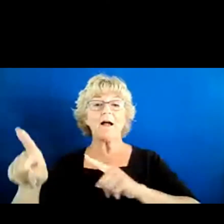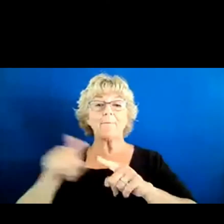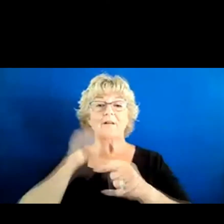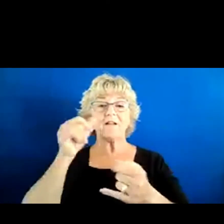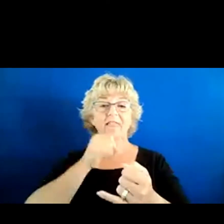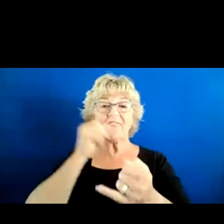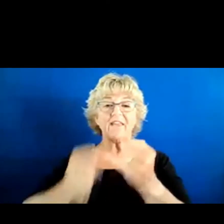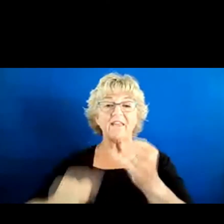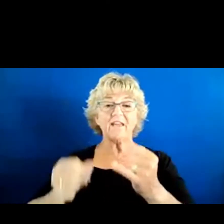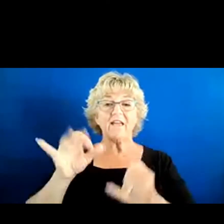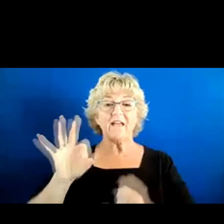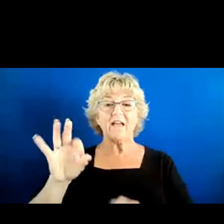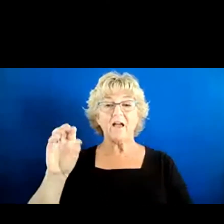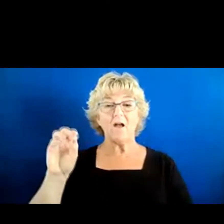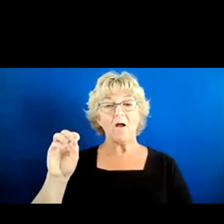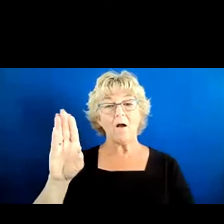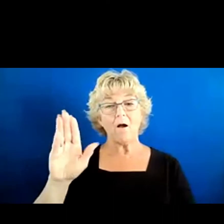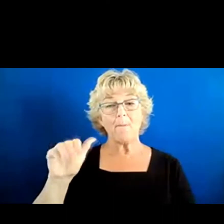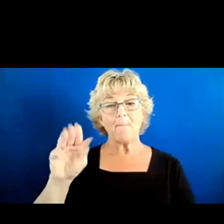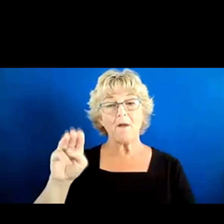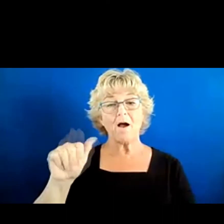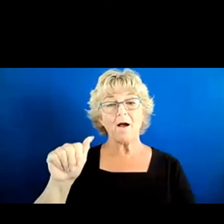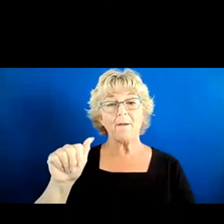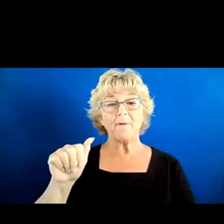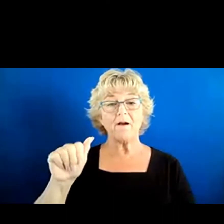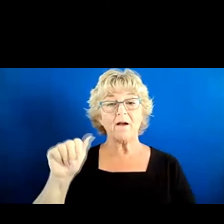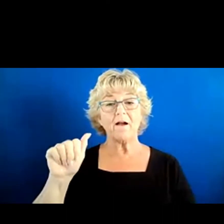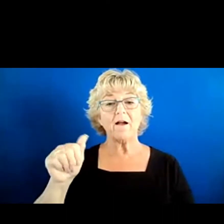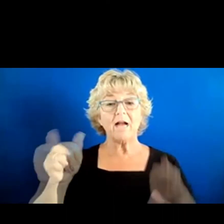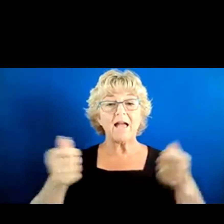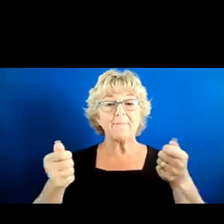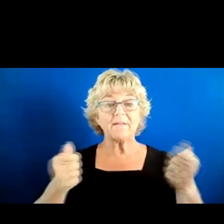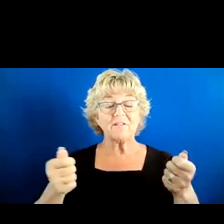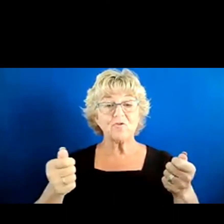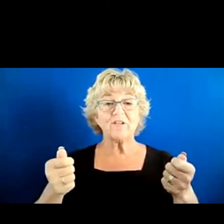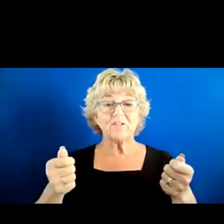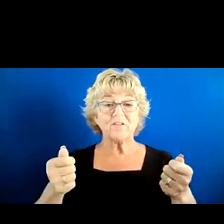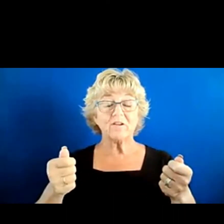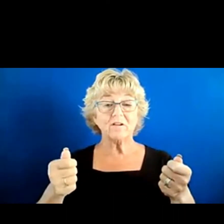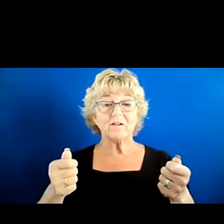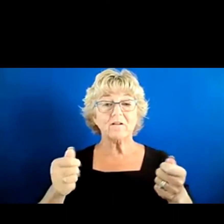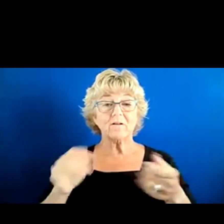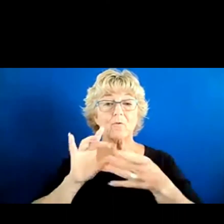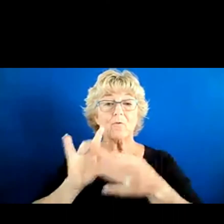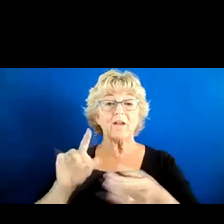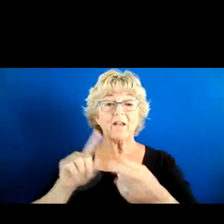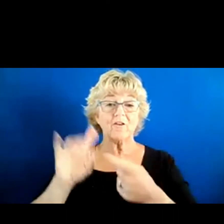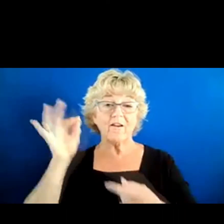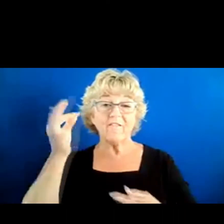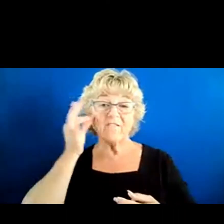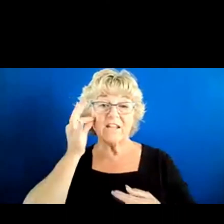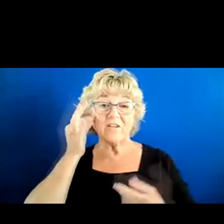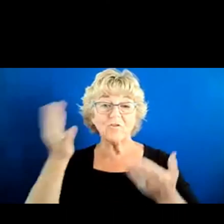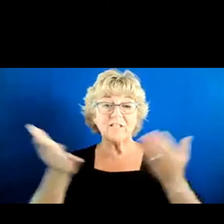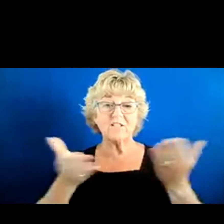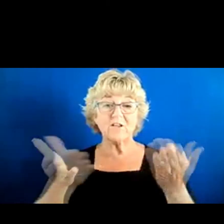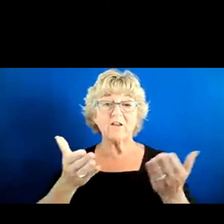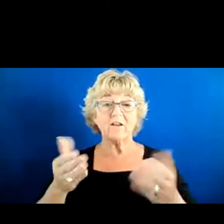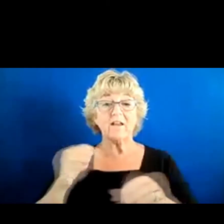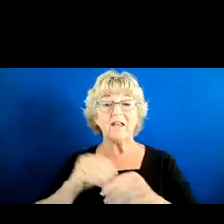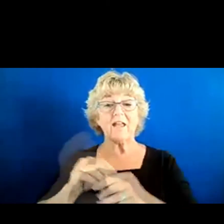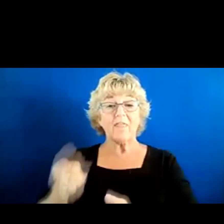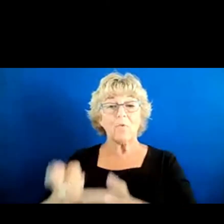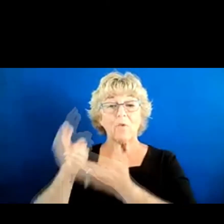of the Obama administration related to federal service. There's a provision in the Federal Rehabilitation